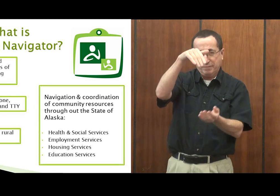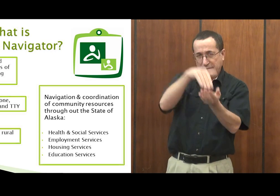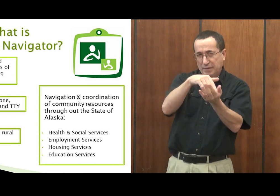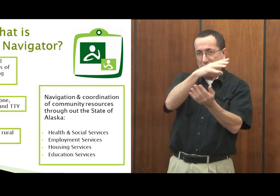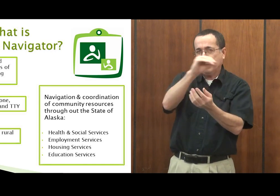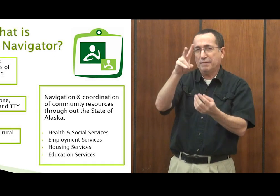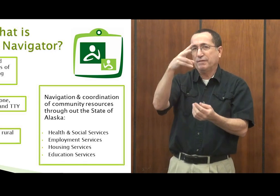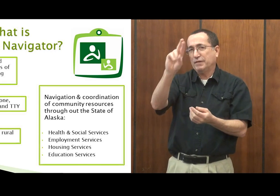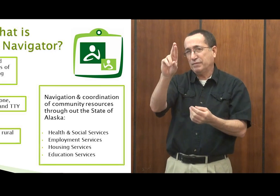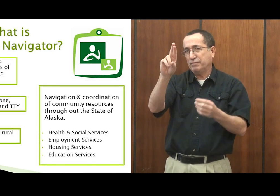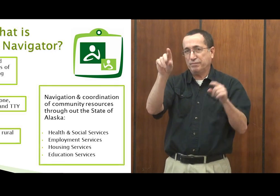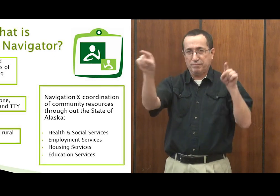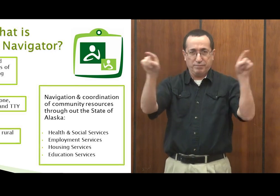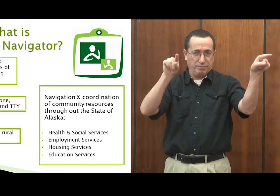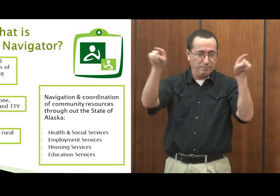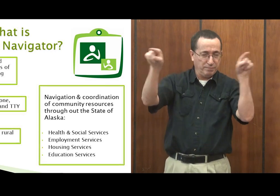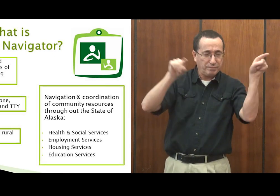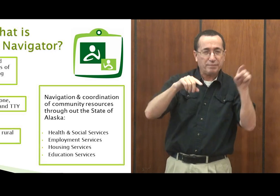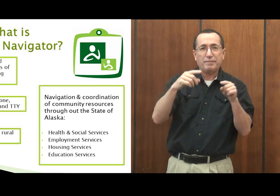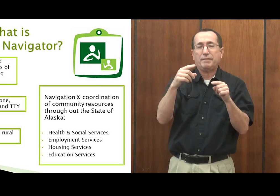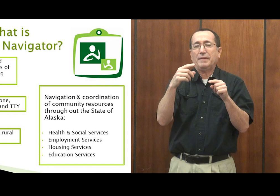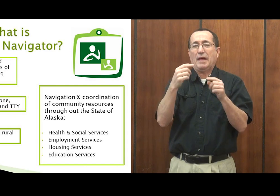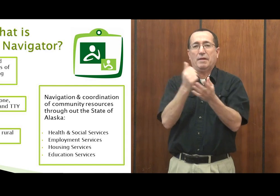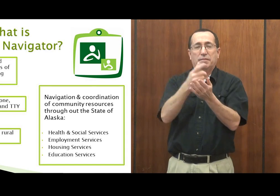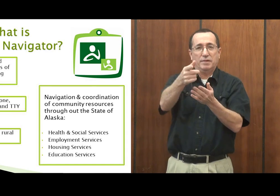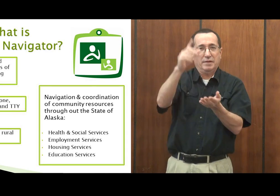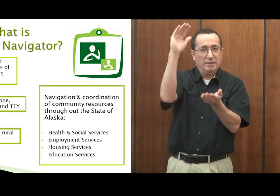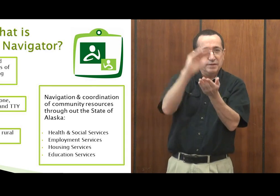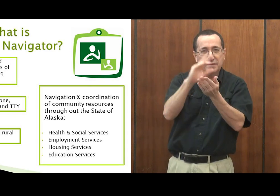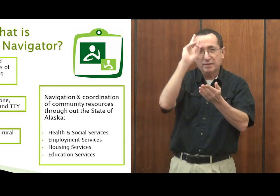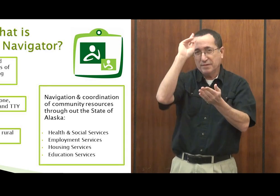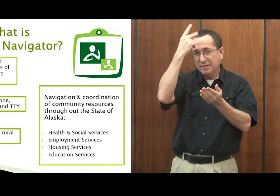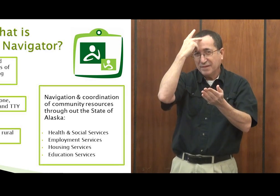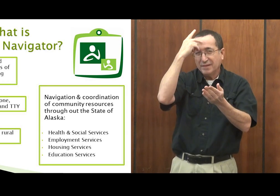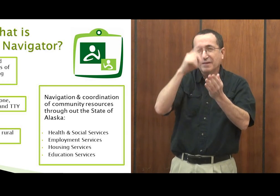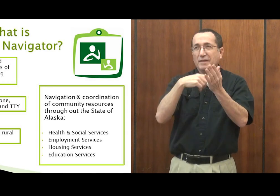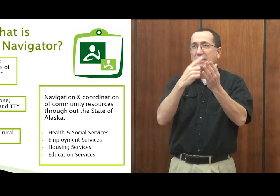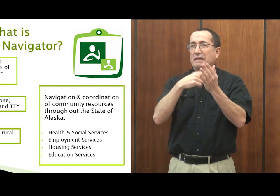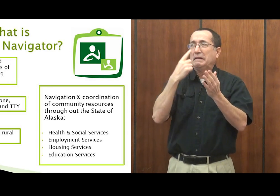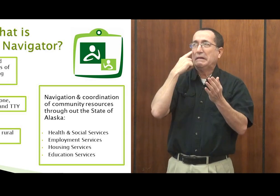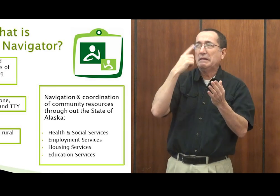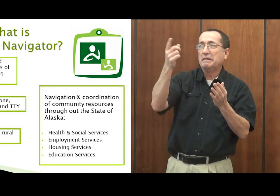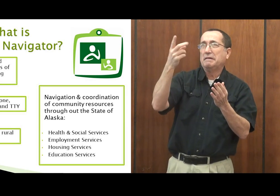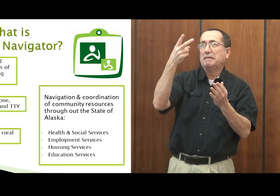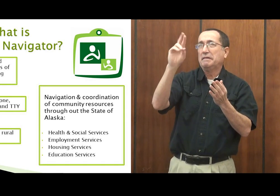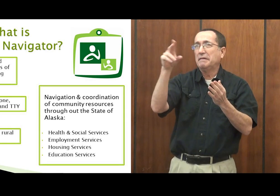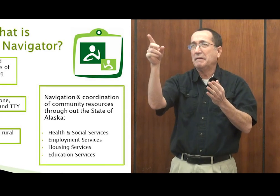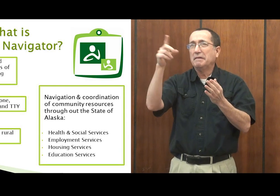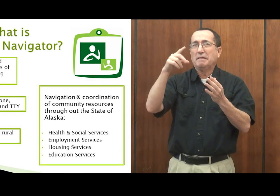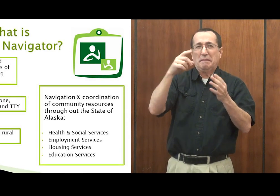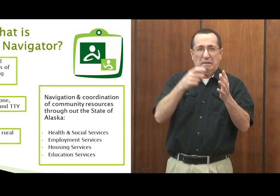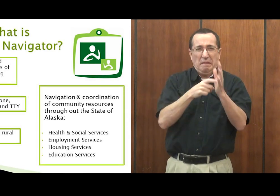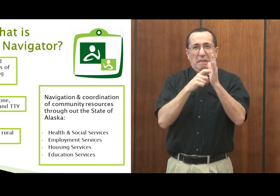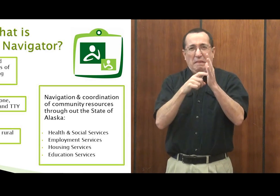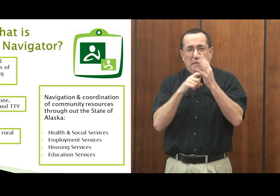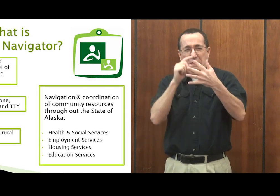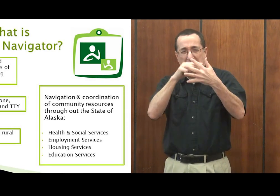We work with job centers and the Department of Vocational Rehabilitation. Our job is to help